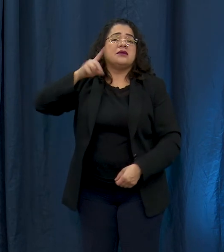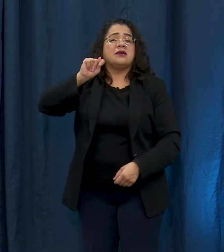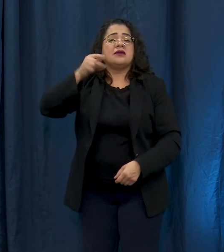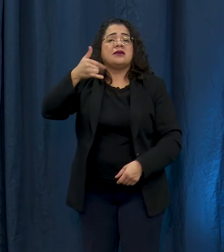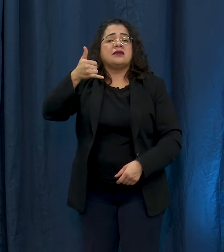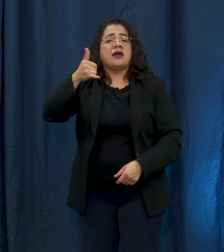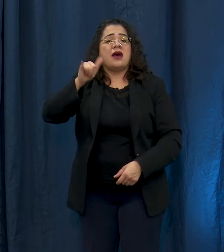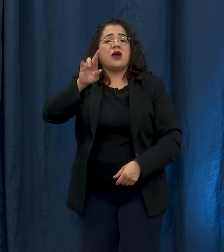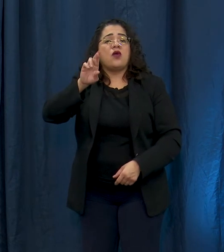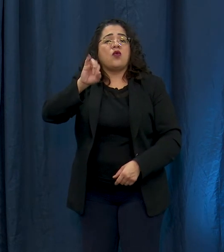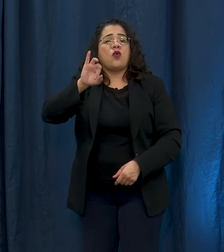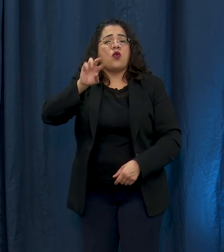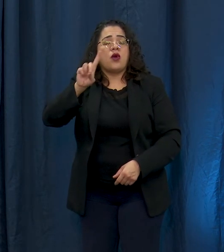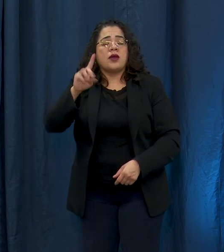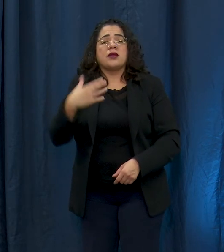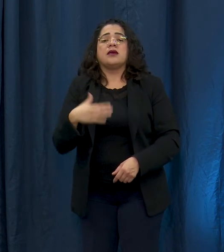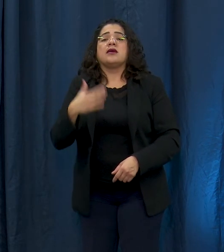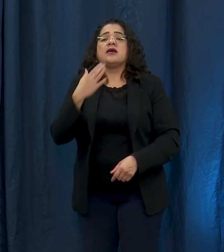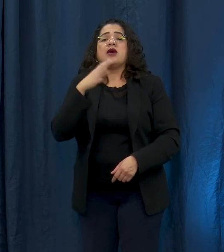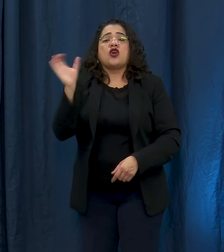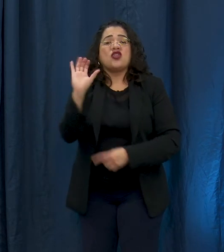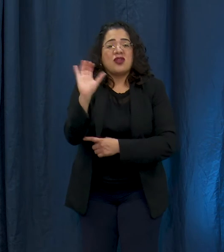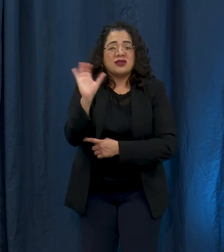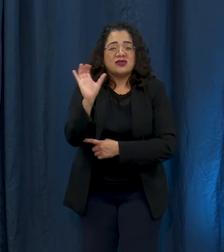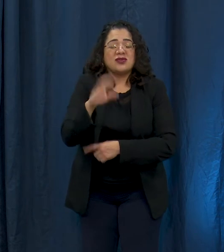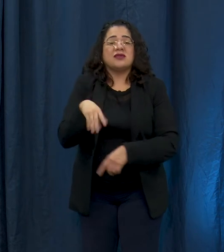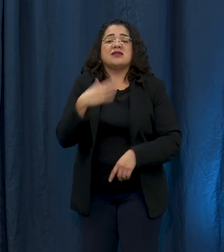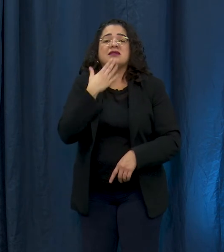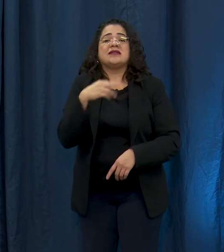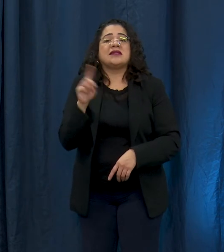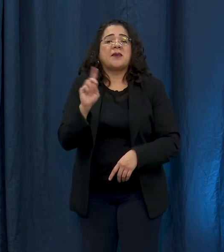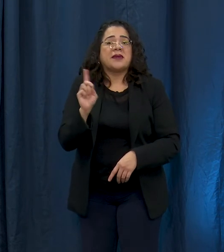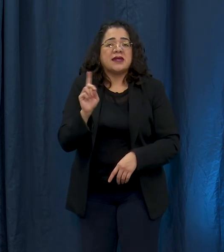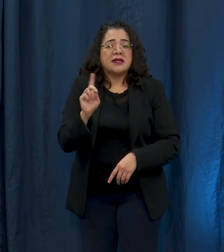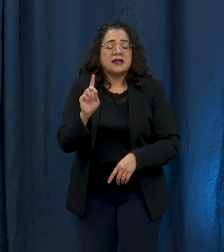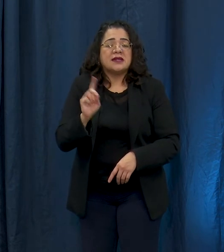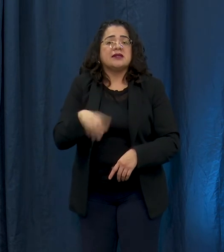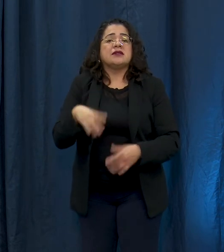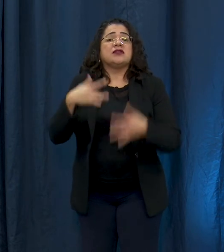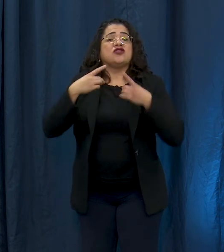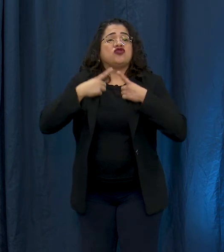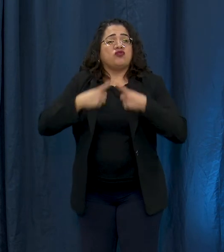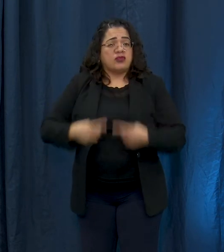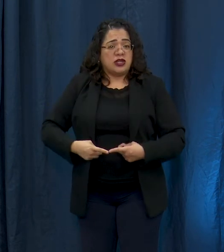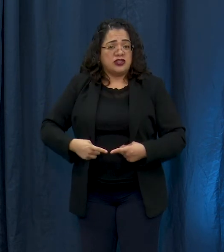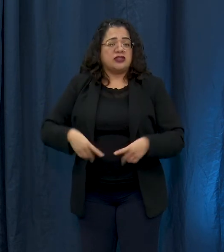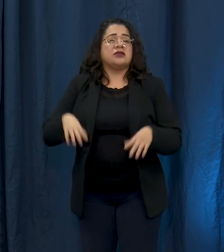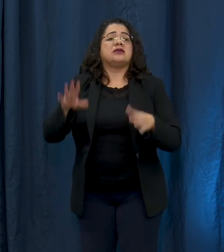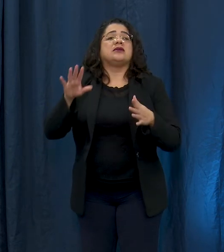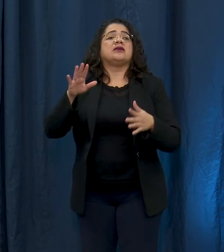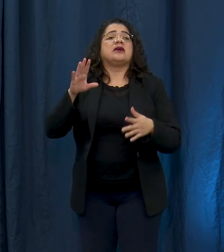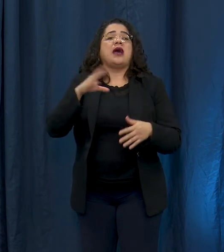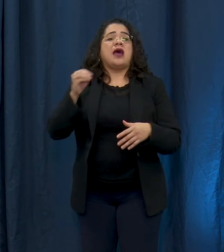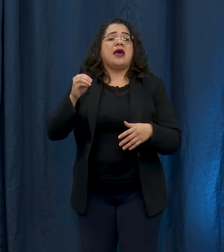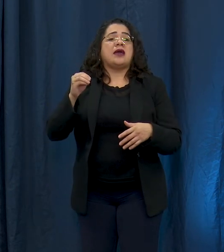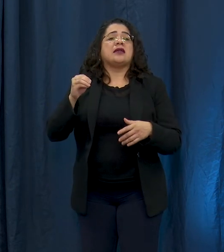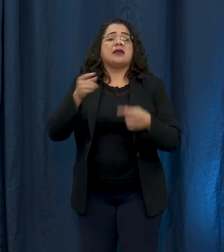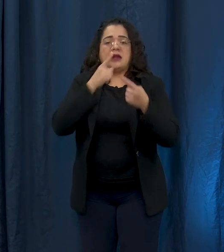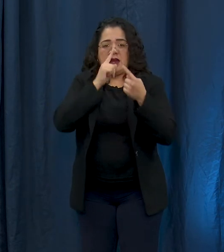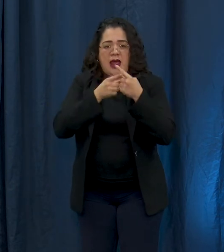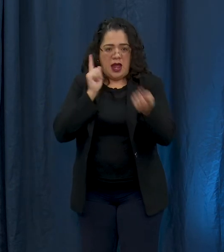diabetes, depression, and allergies. People needing prescription